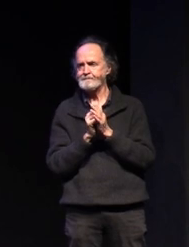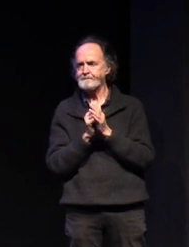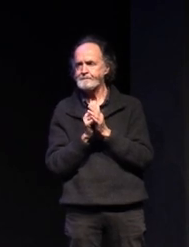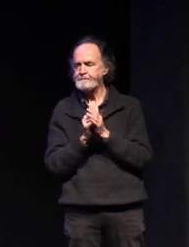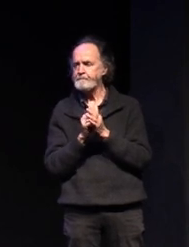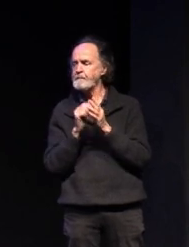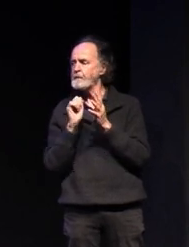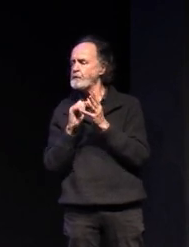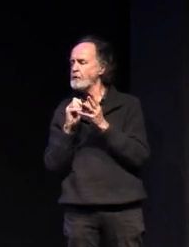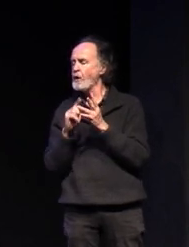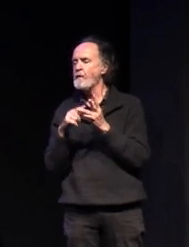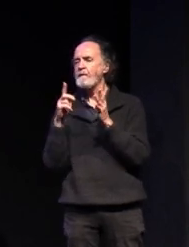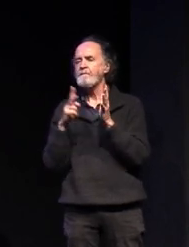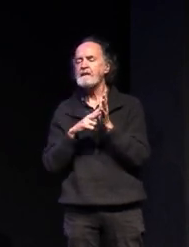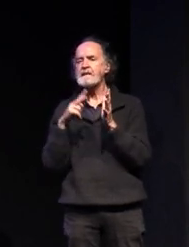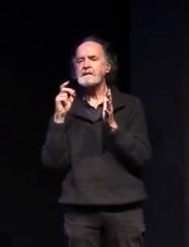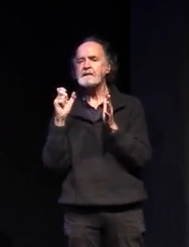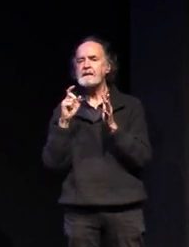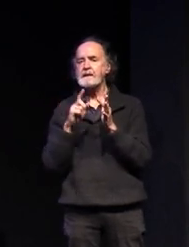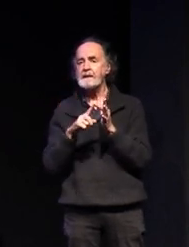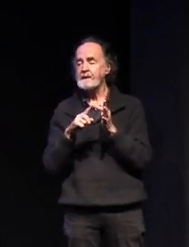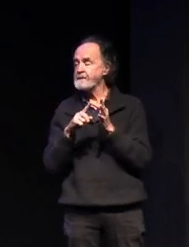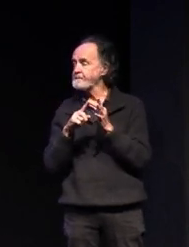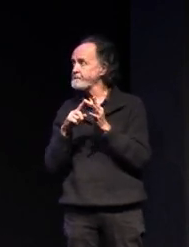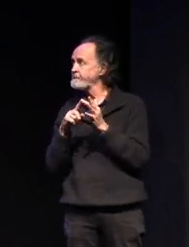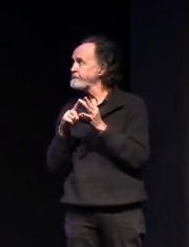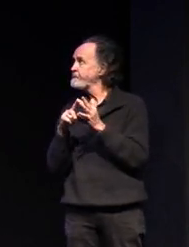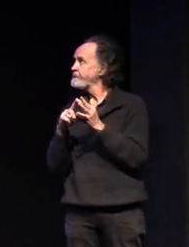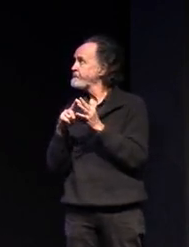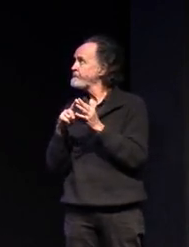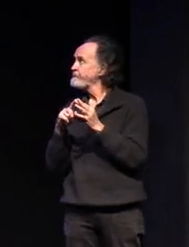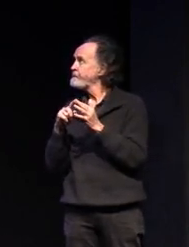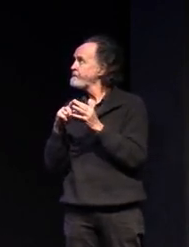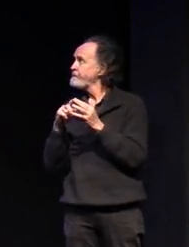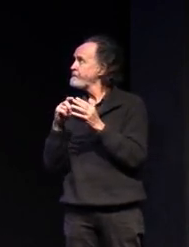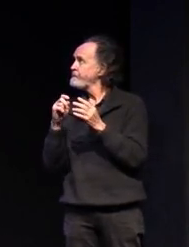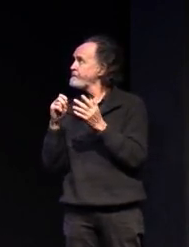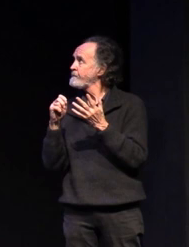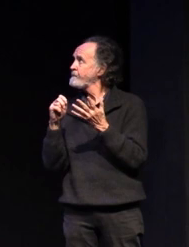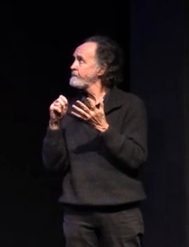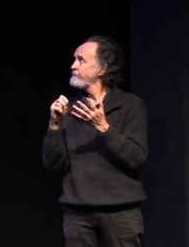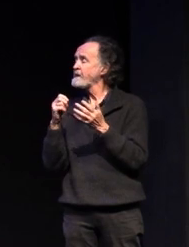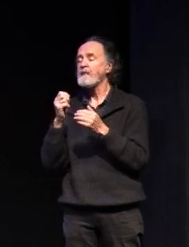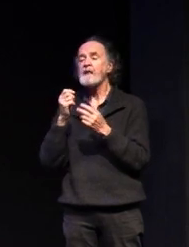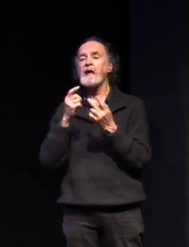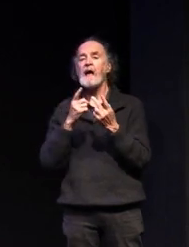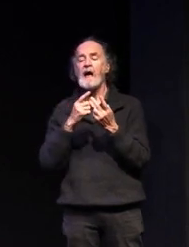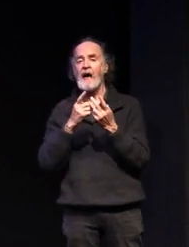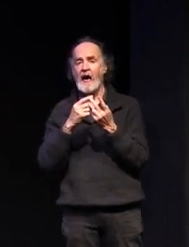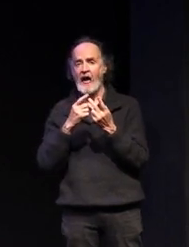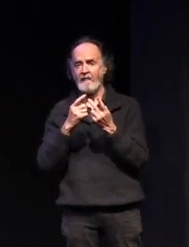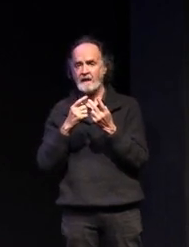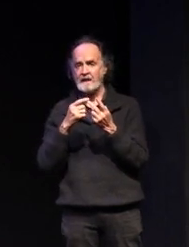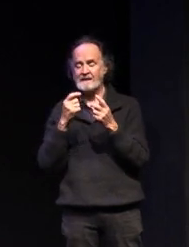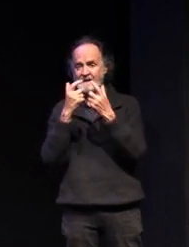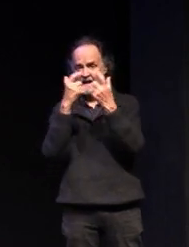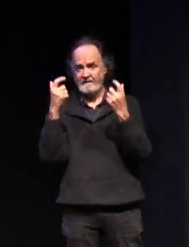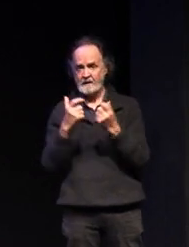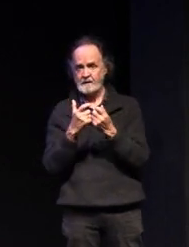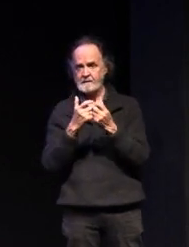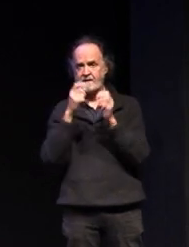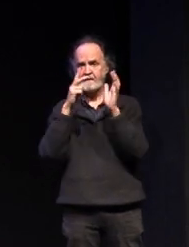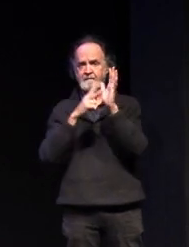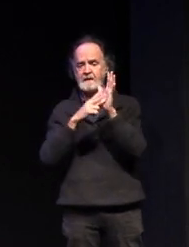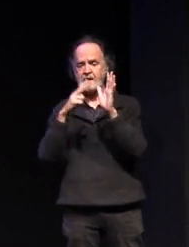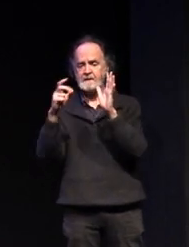so that the vce the first offering there the second certificate secondary education certificate is a vcal